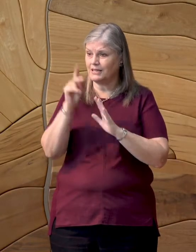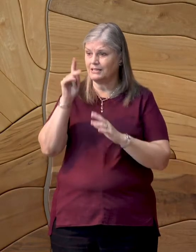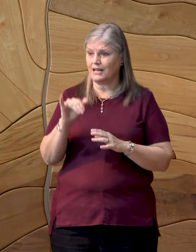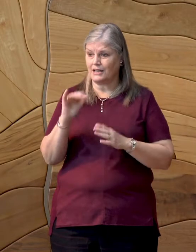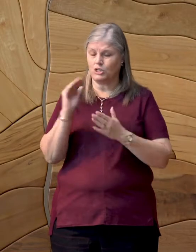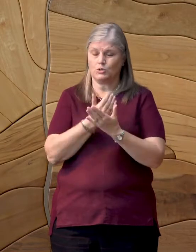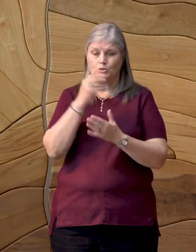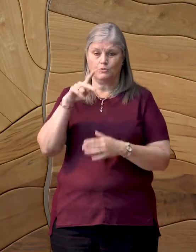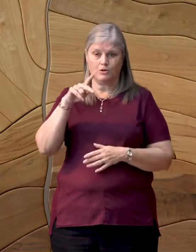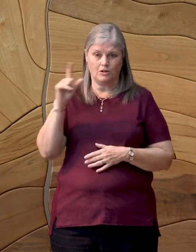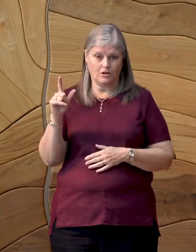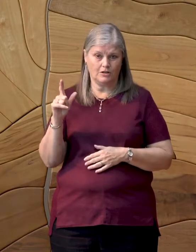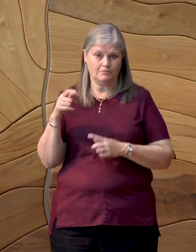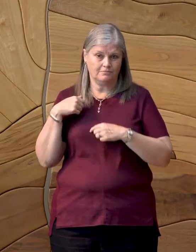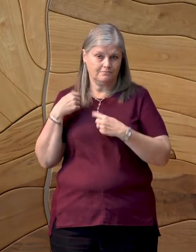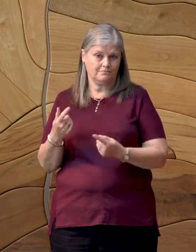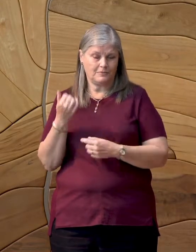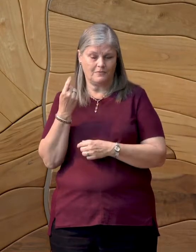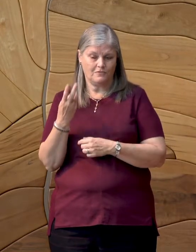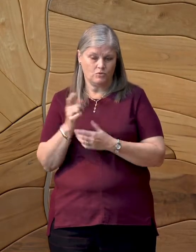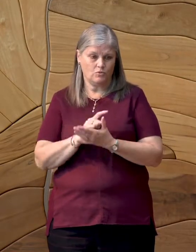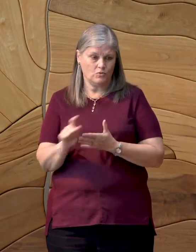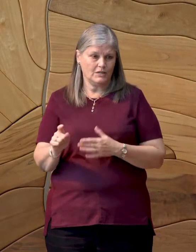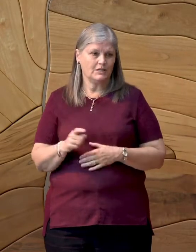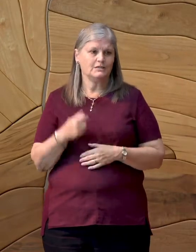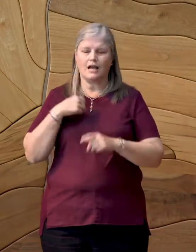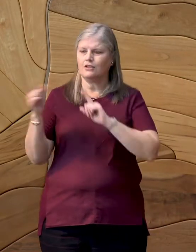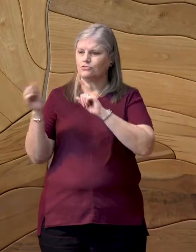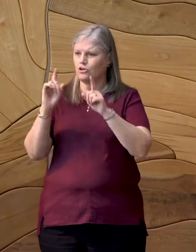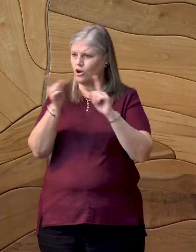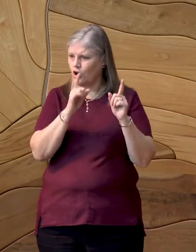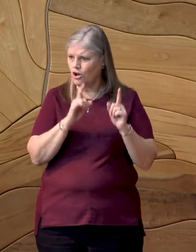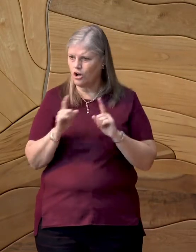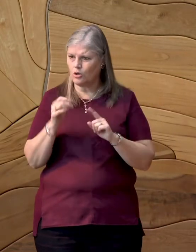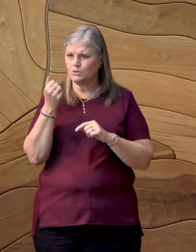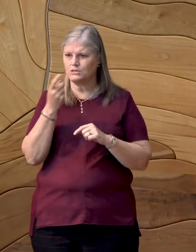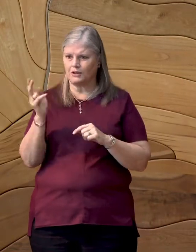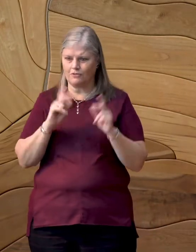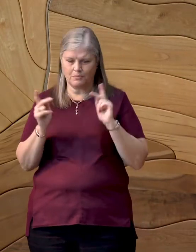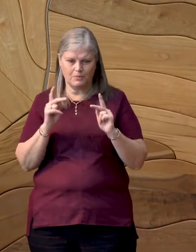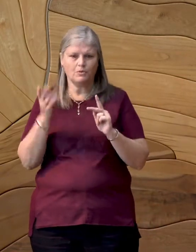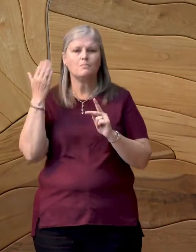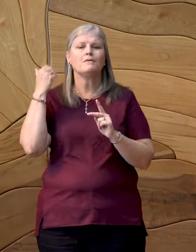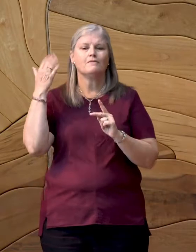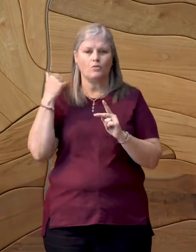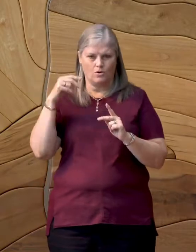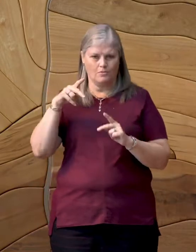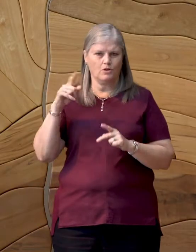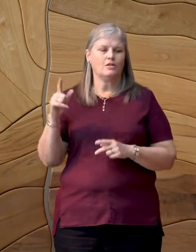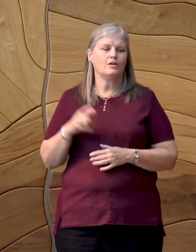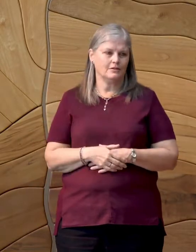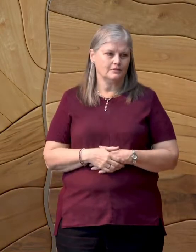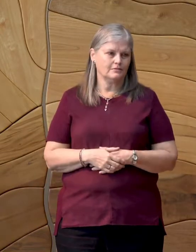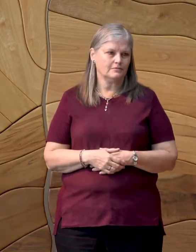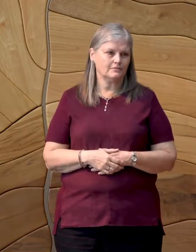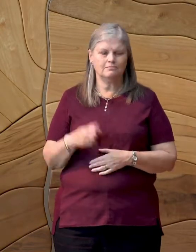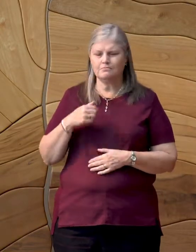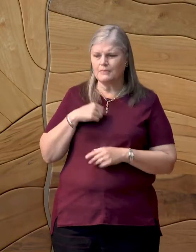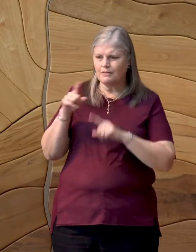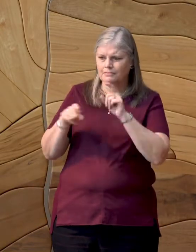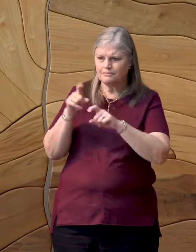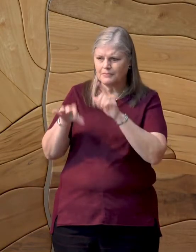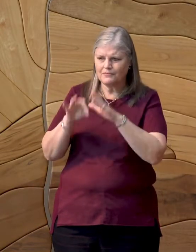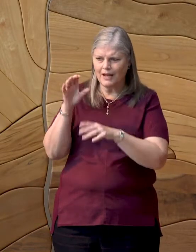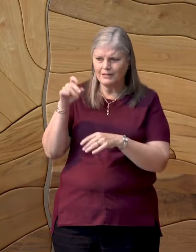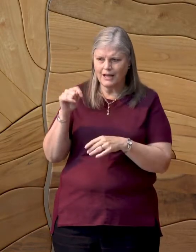laureate, and in the past couple of weeks, I've talked with several of our former poets laureate to find out